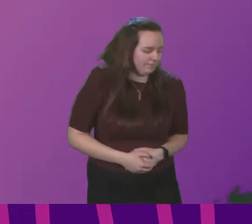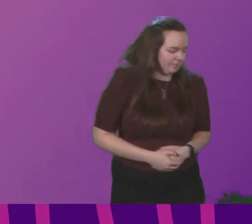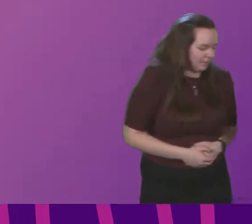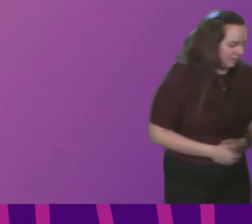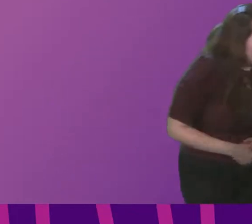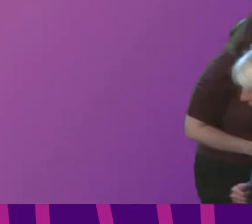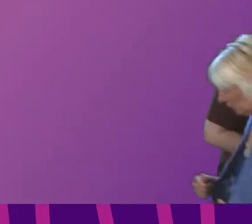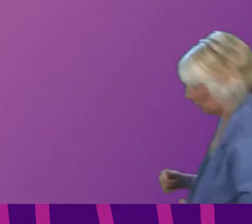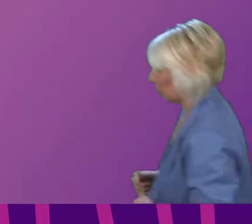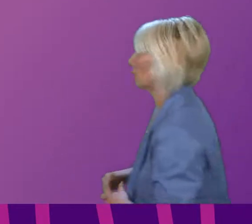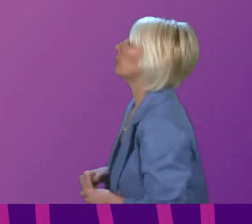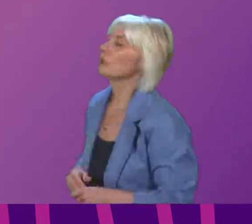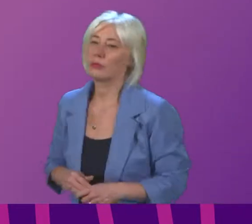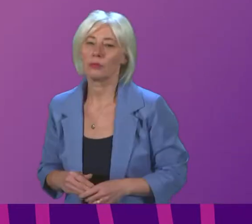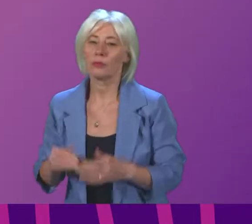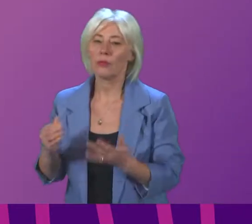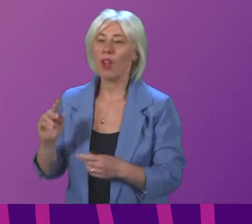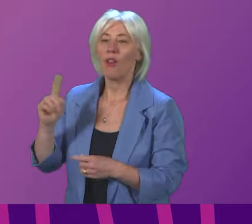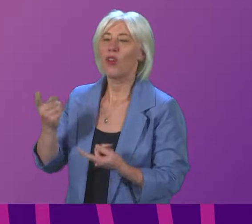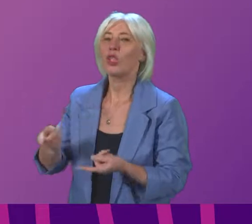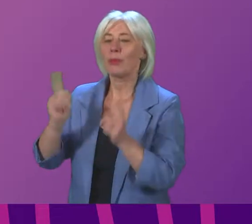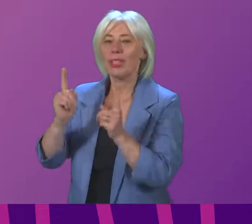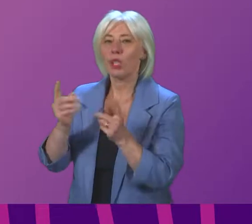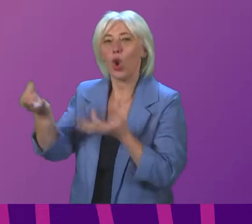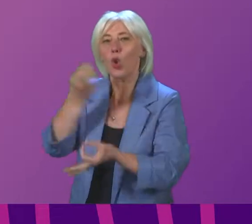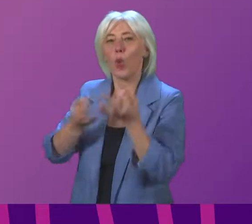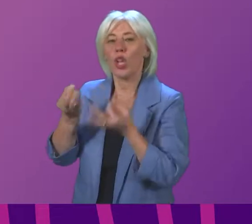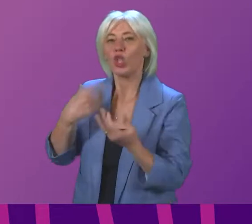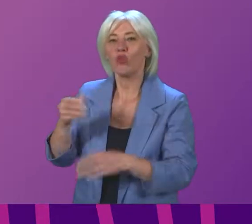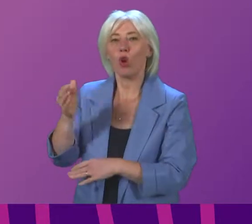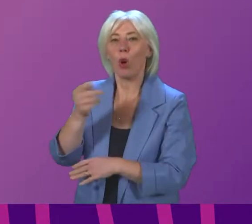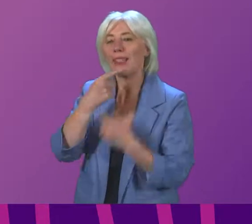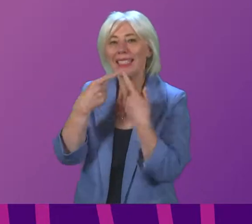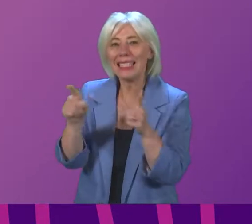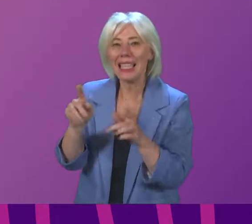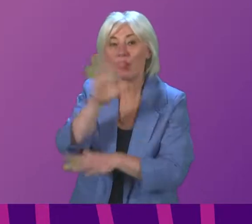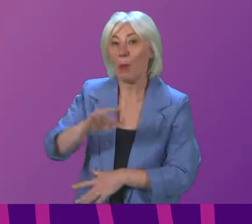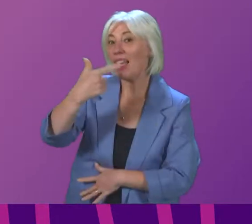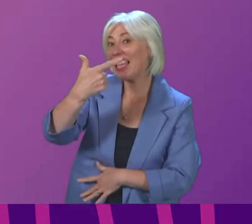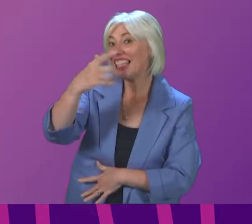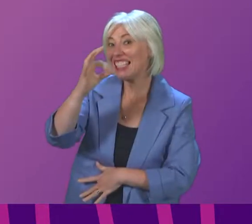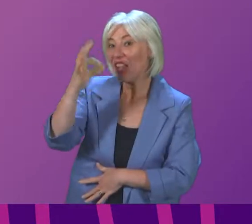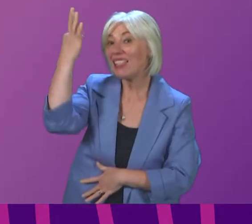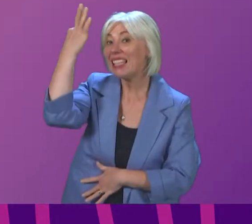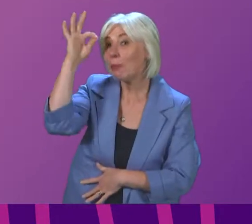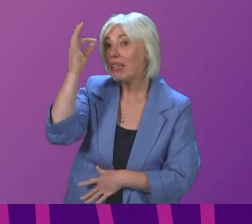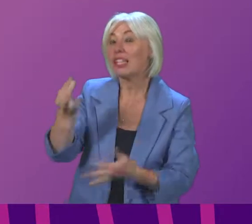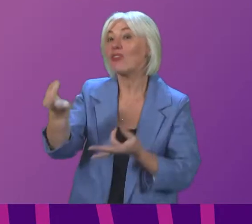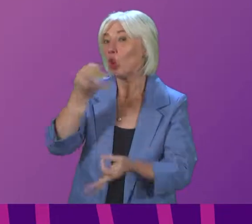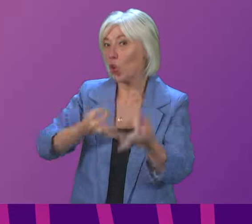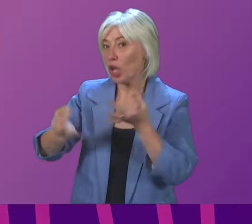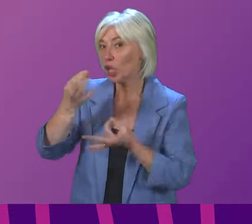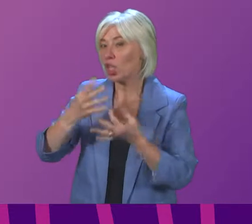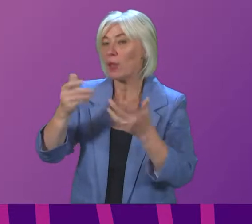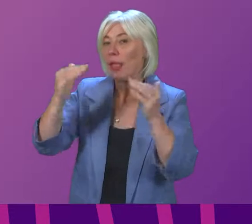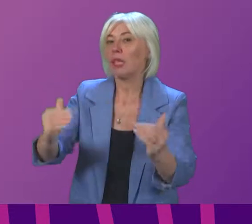The Prime Minister will now take questions on the issues raised in her statement. I intend to allow around 70 minutes for questions, after which we will move on to